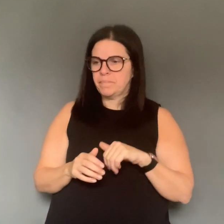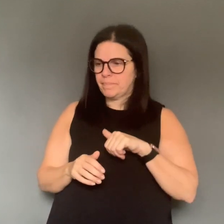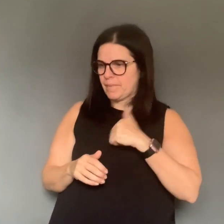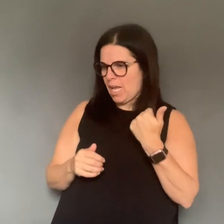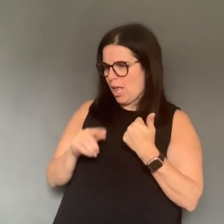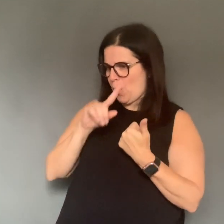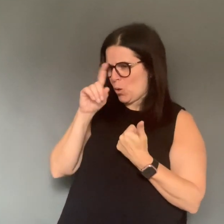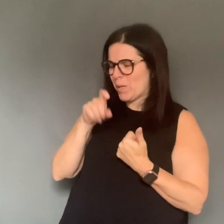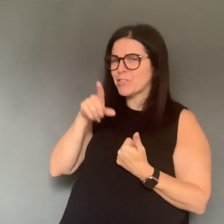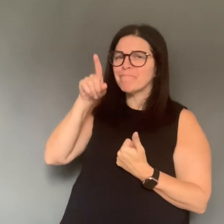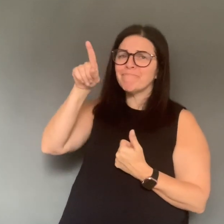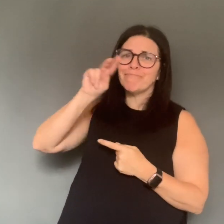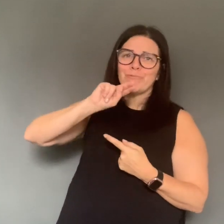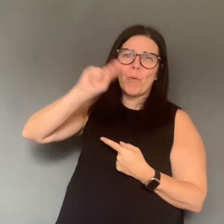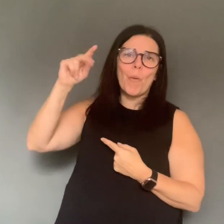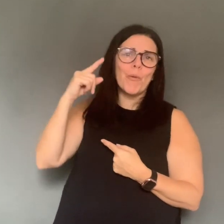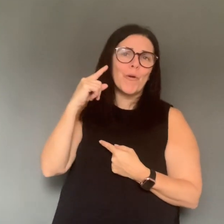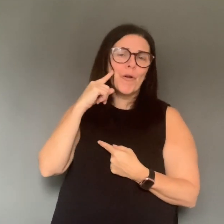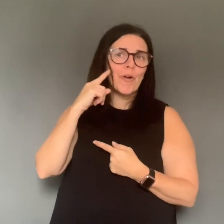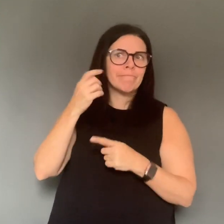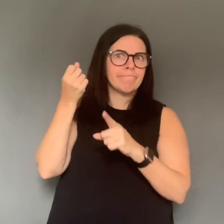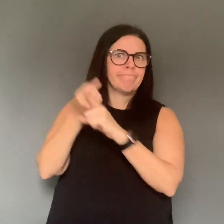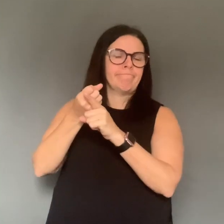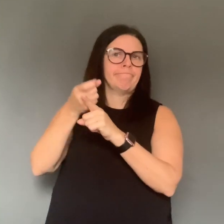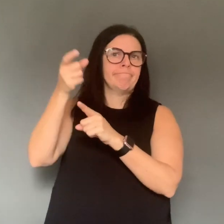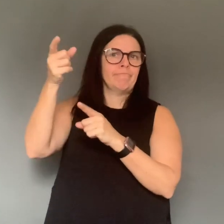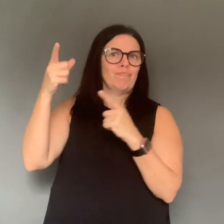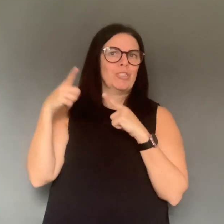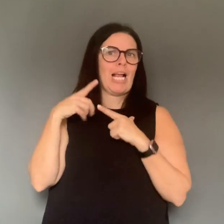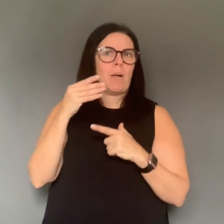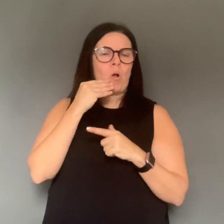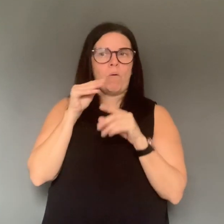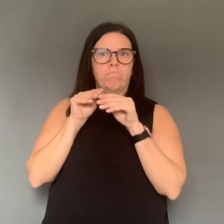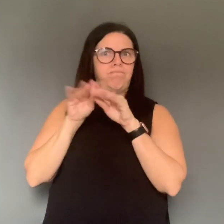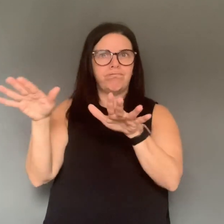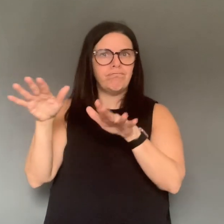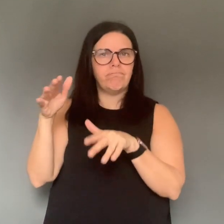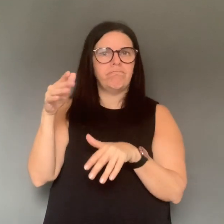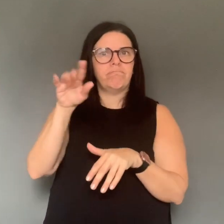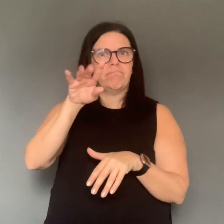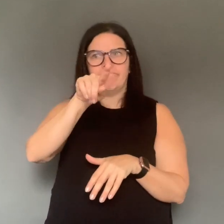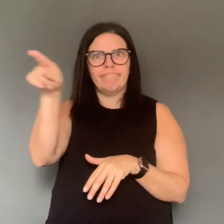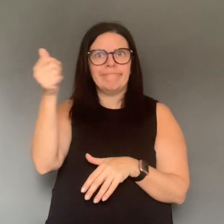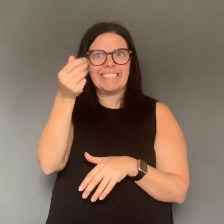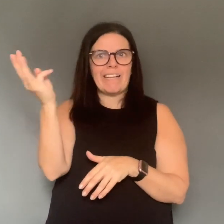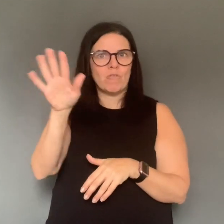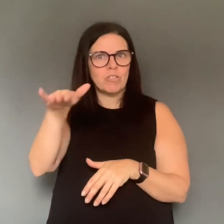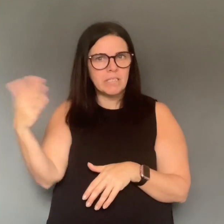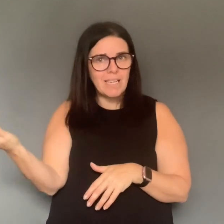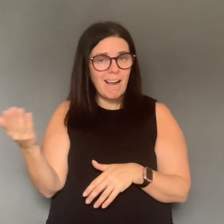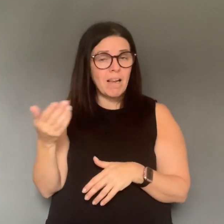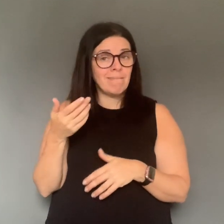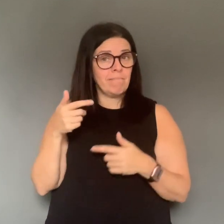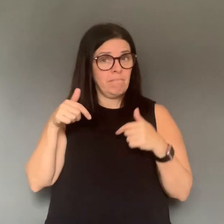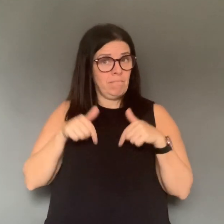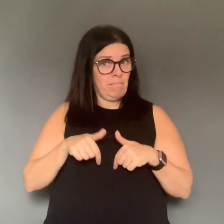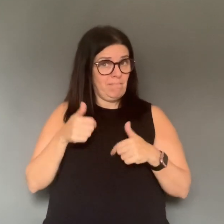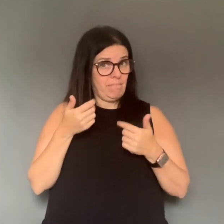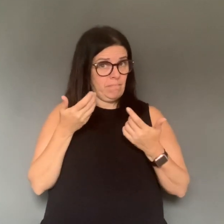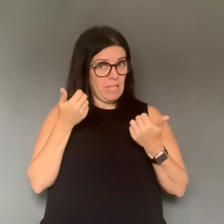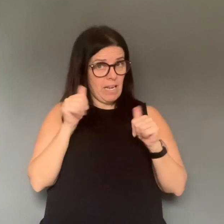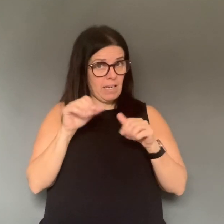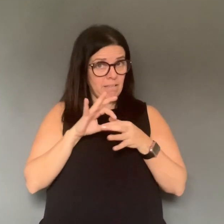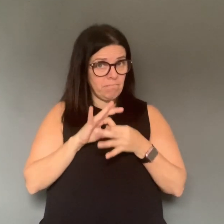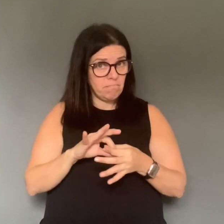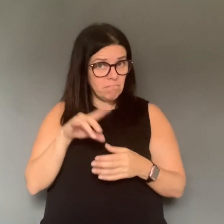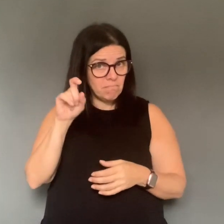Any questions? Another just general question. We heard what was happening at the retirement home in Bob Cajun. Do we know of any outbreaks locally at long-term care